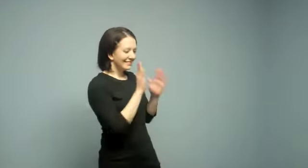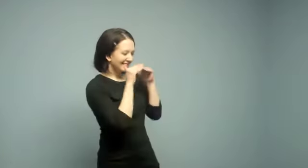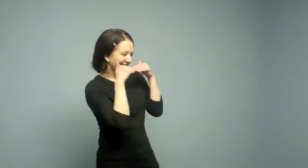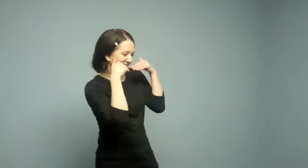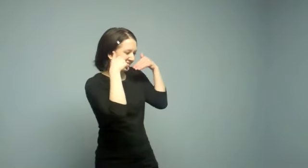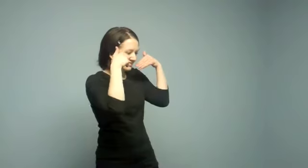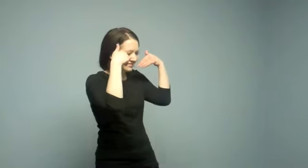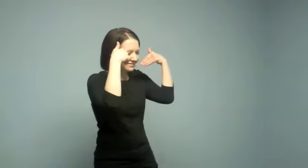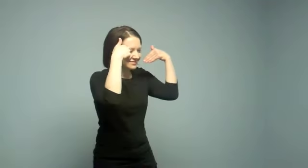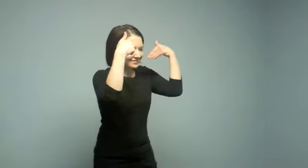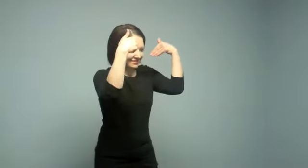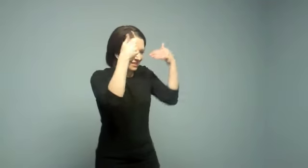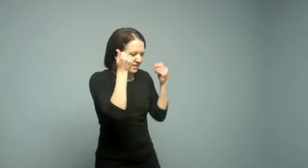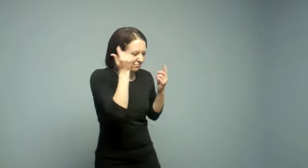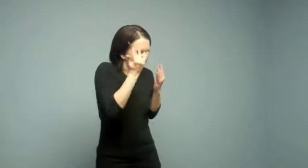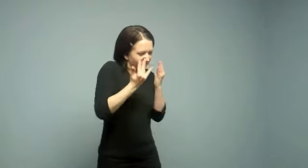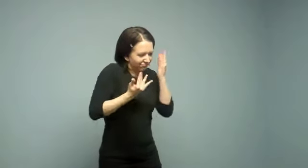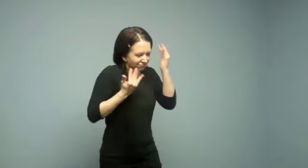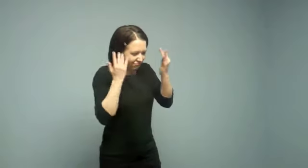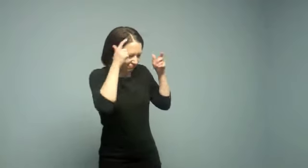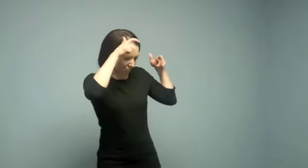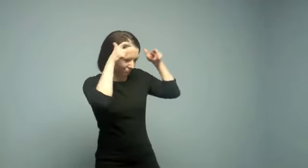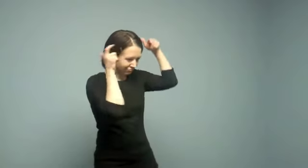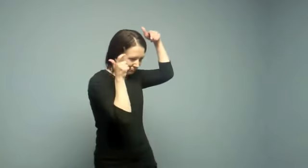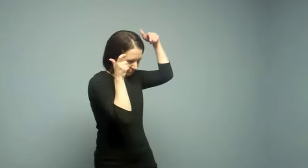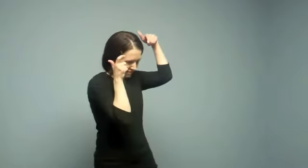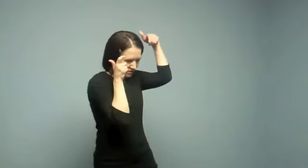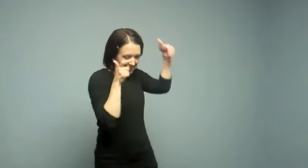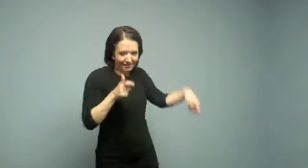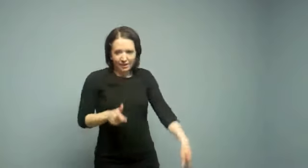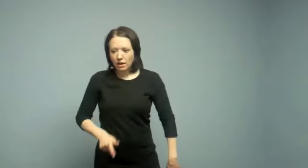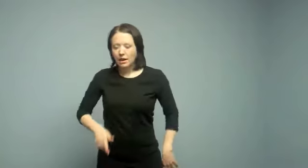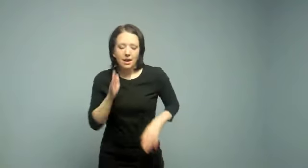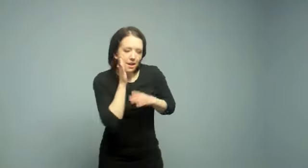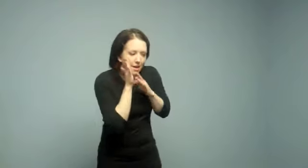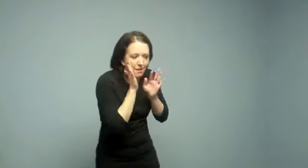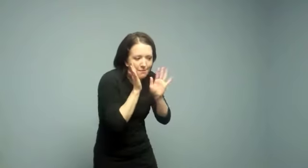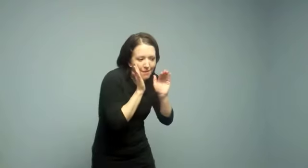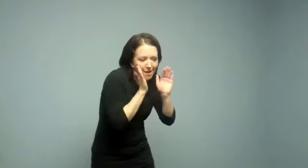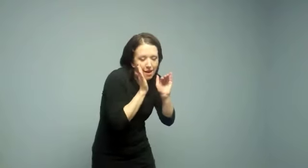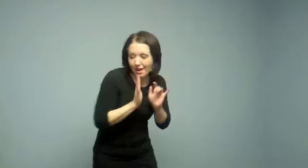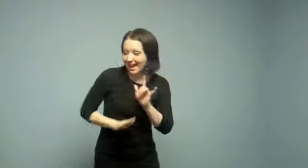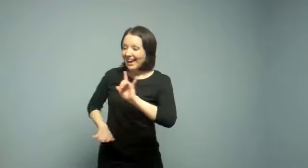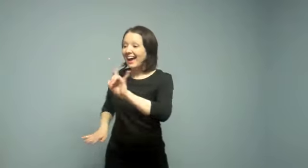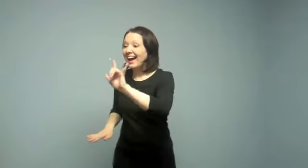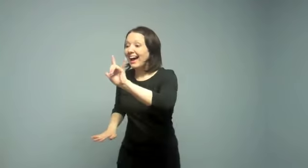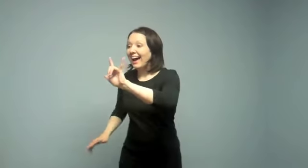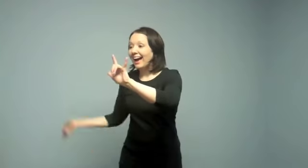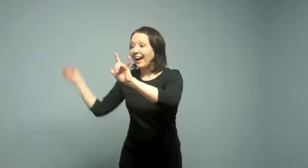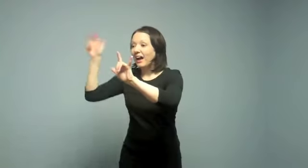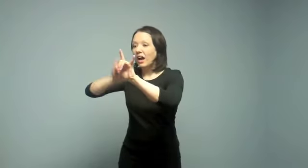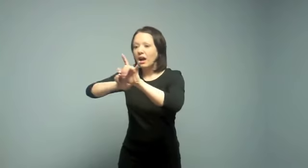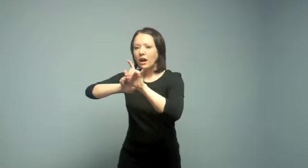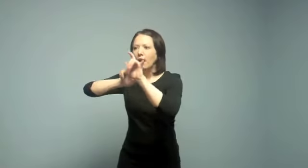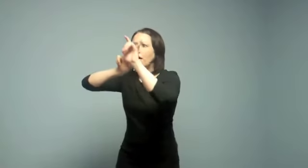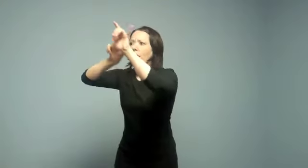my mind, whispered goodbye, she got on a plane, get up to return